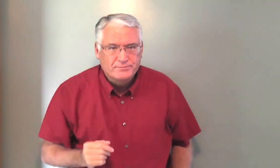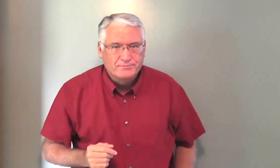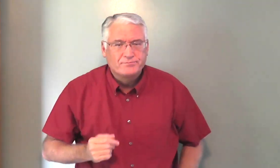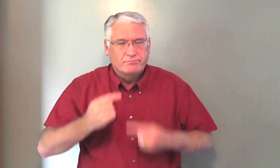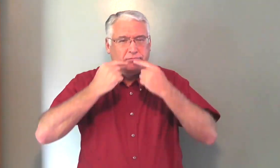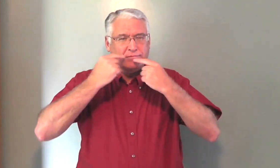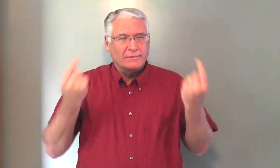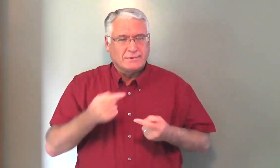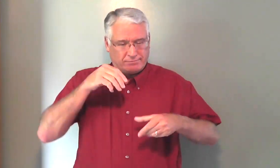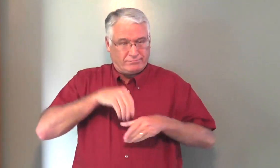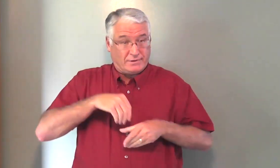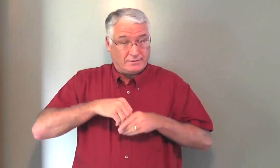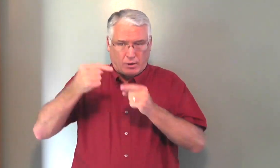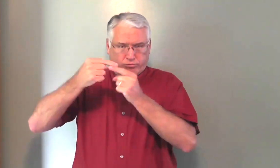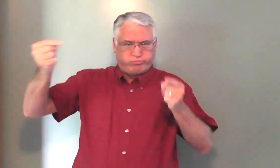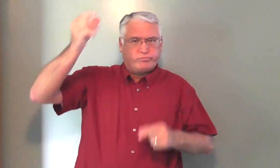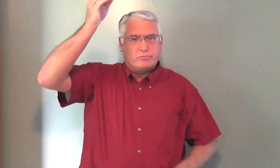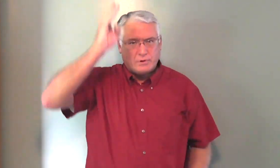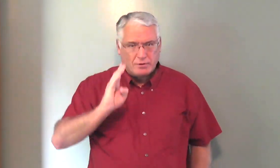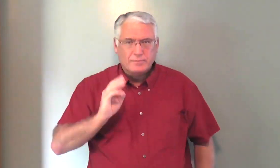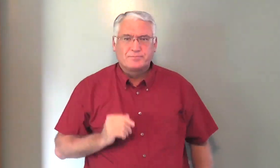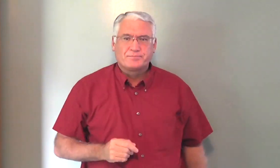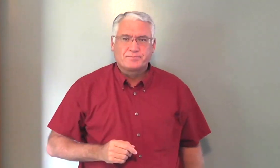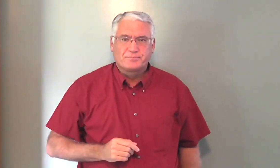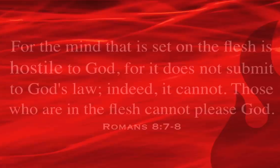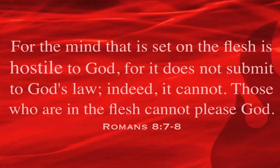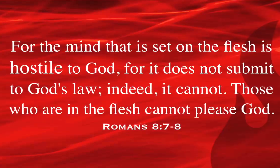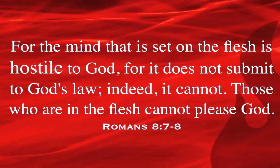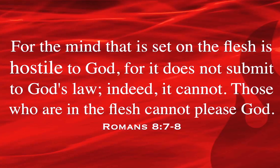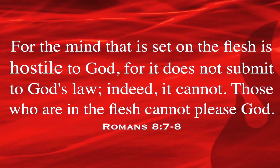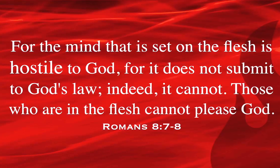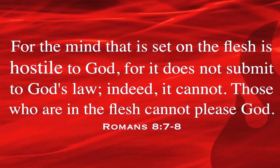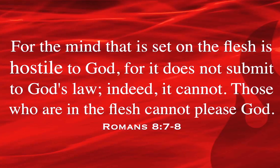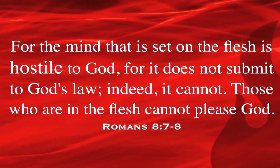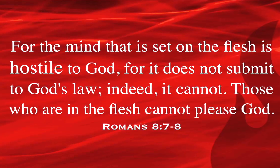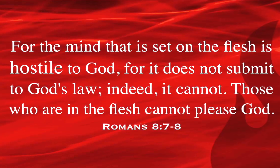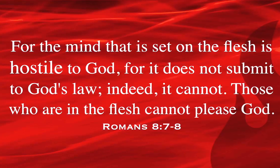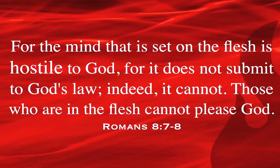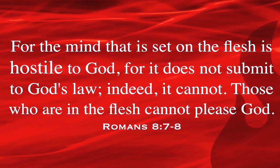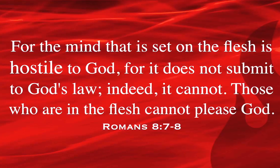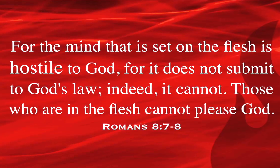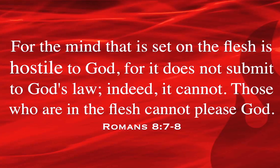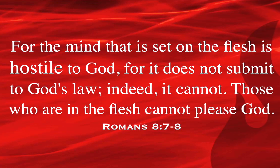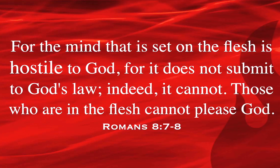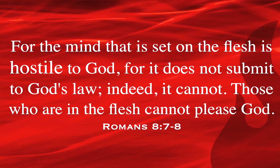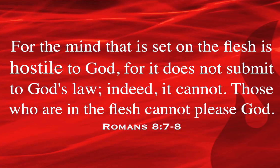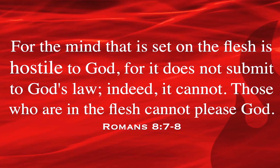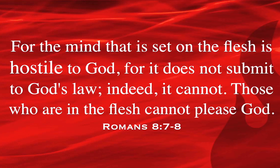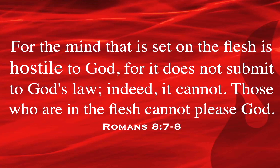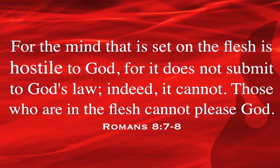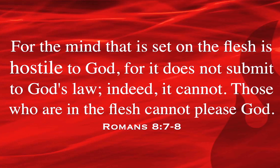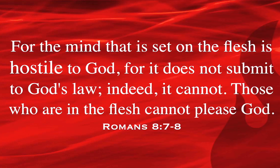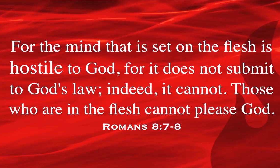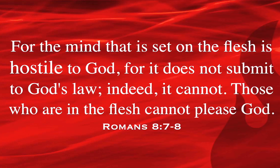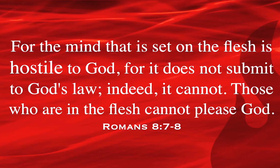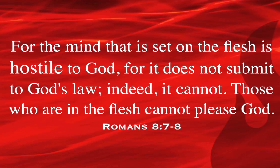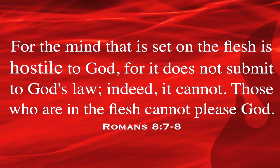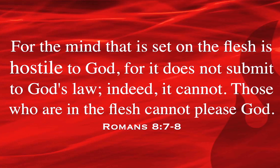Why? Because sin is hostile to God. the mind that is set on the flesh is hostile to God. For it does not submit to